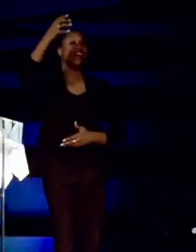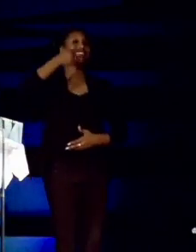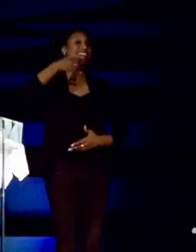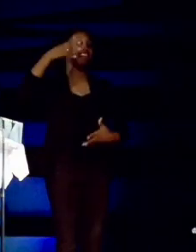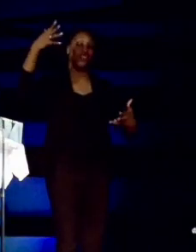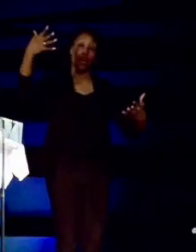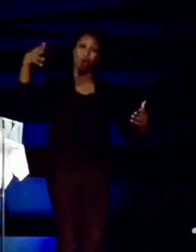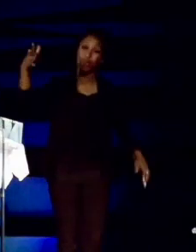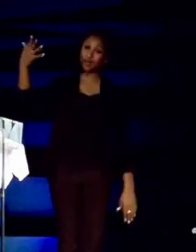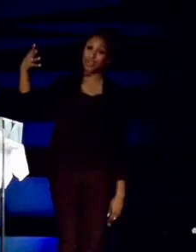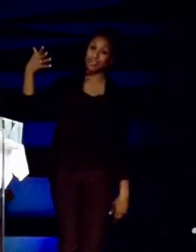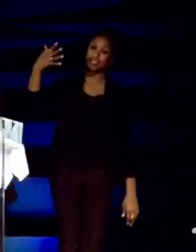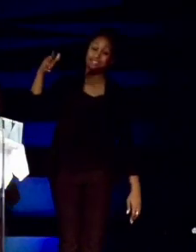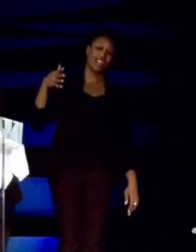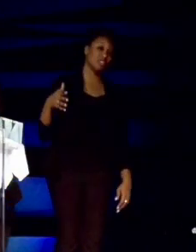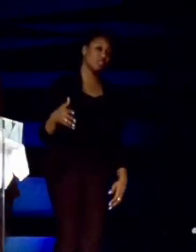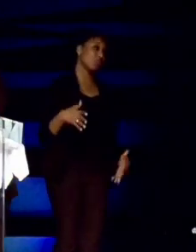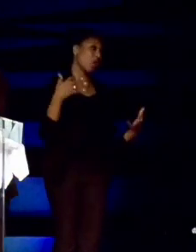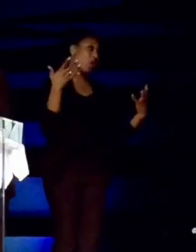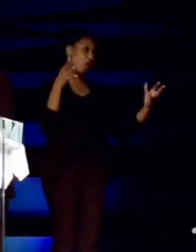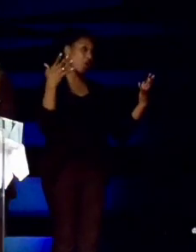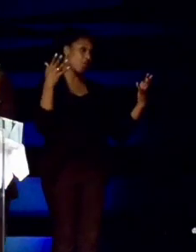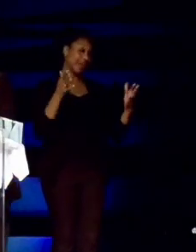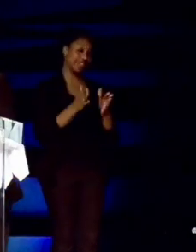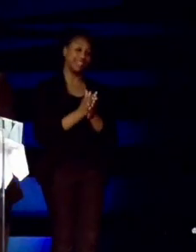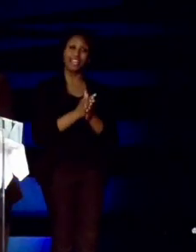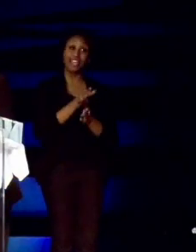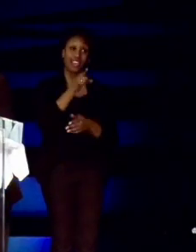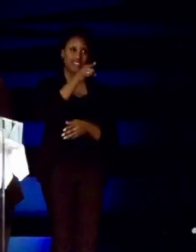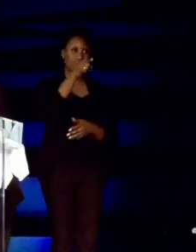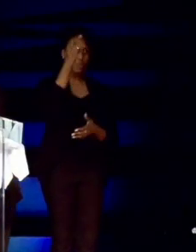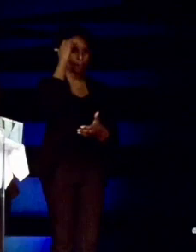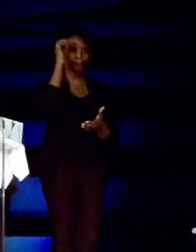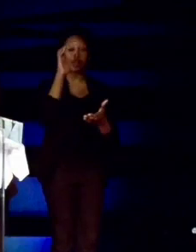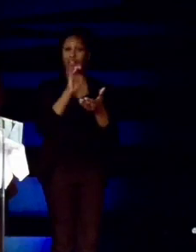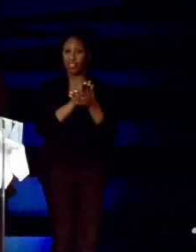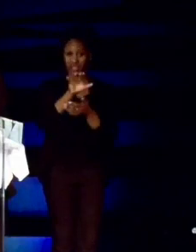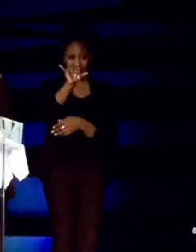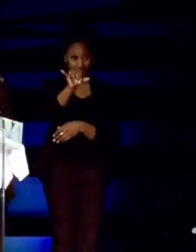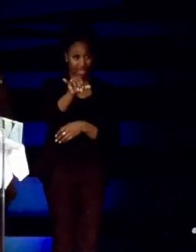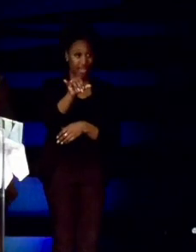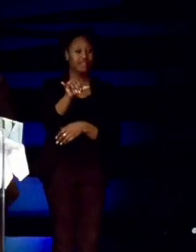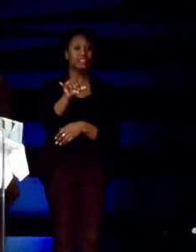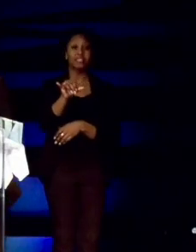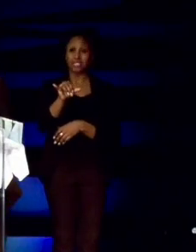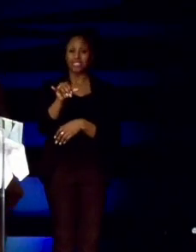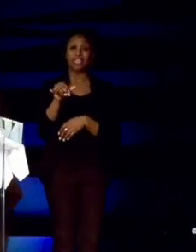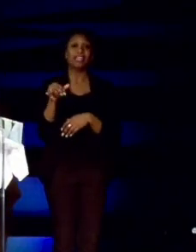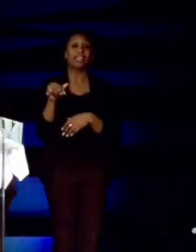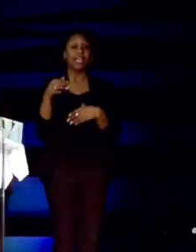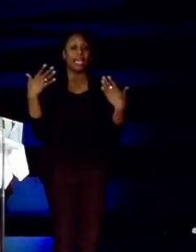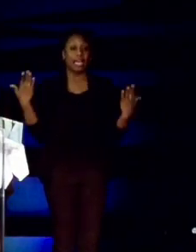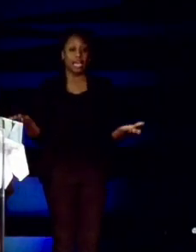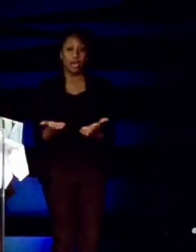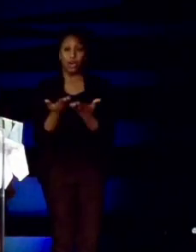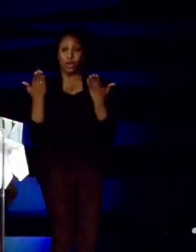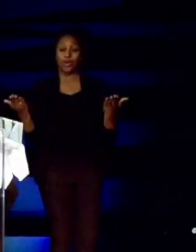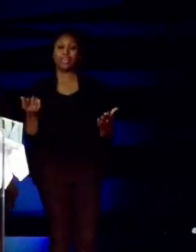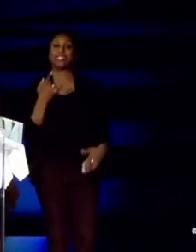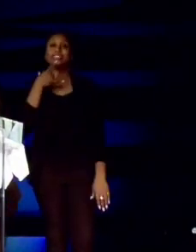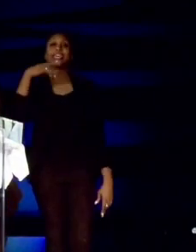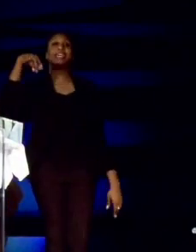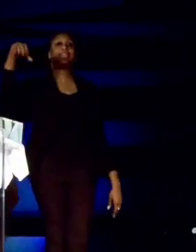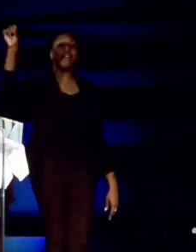It's already done. And if you believe it. And you receive it. Say